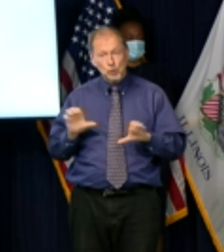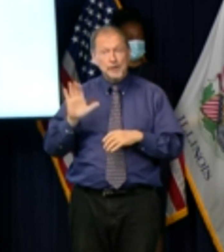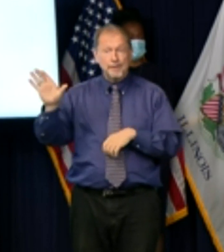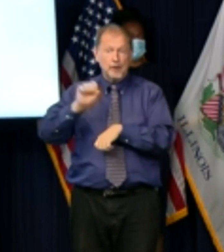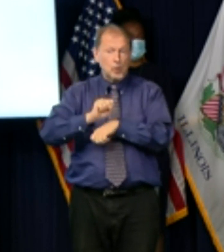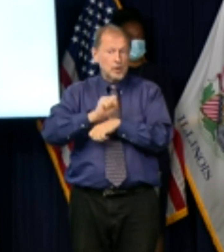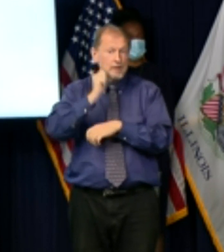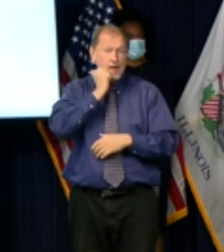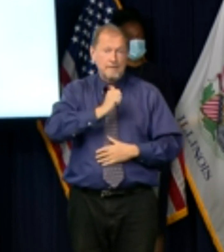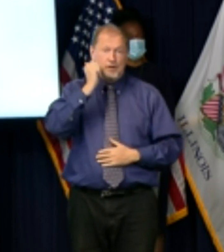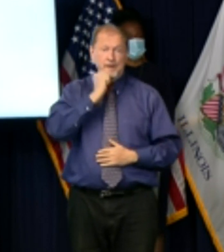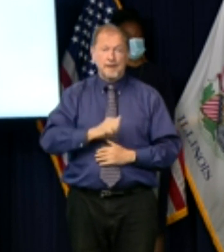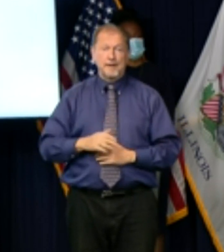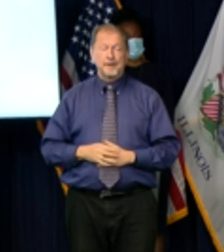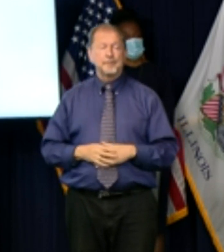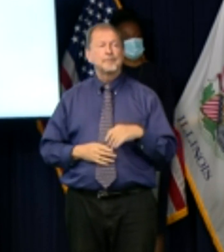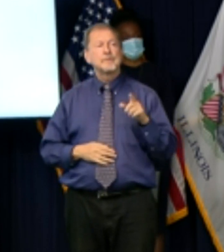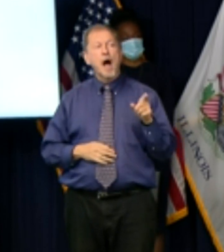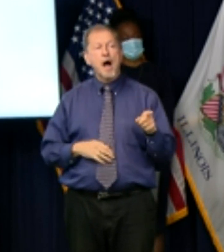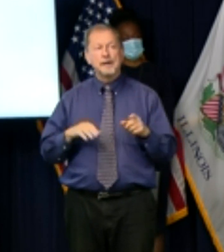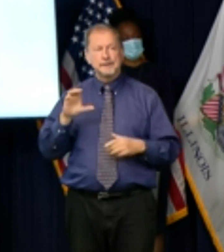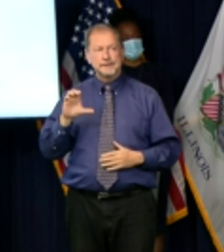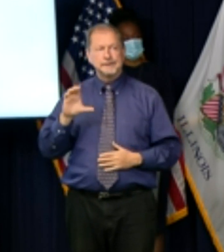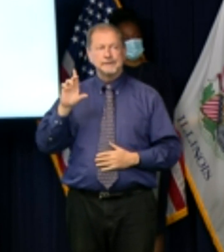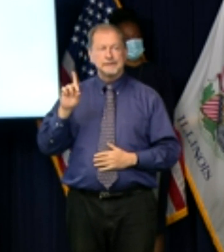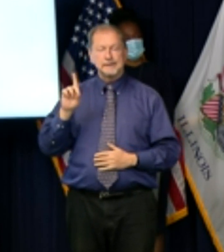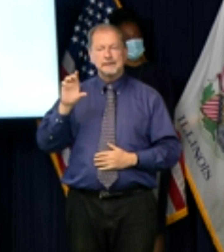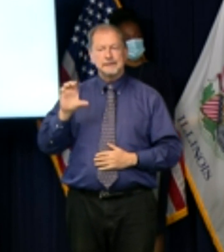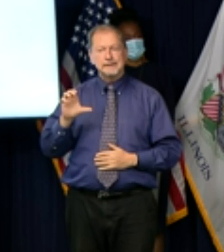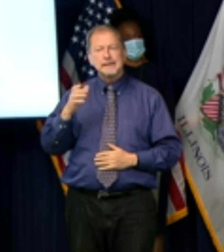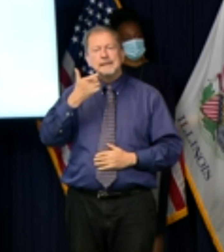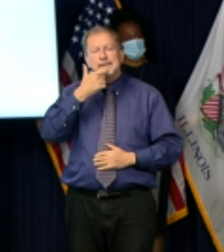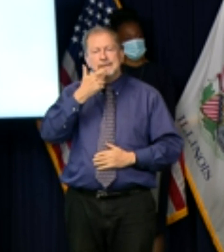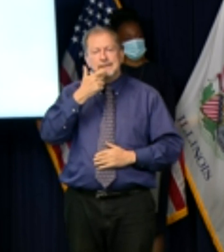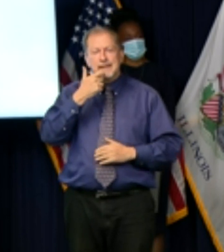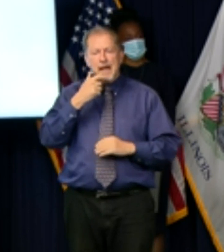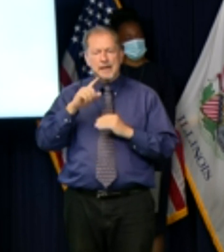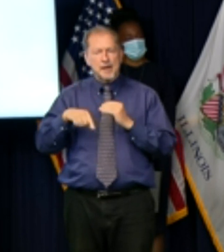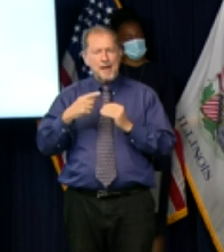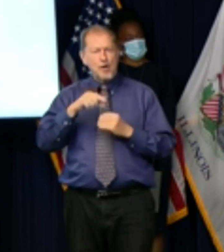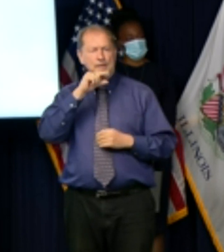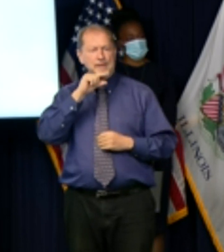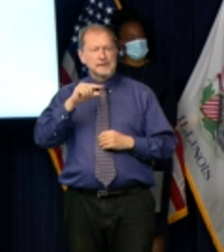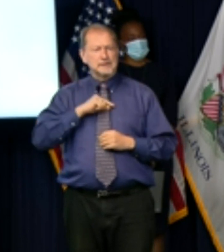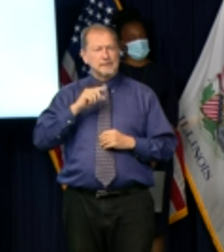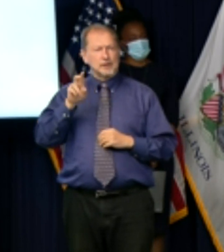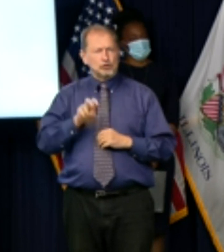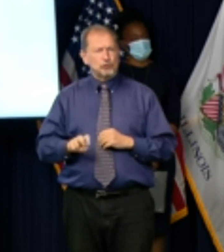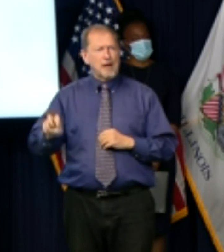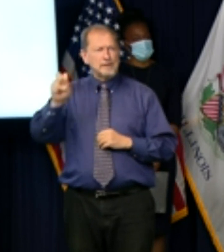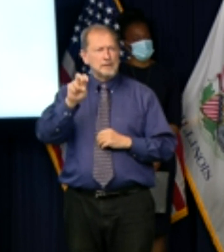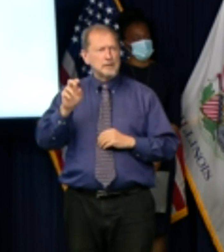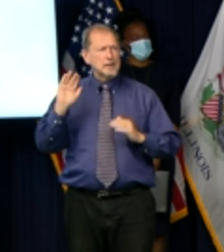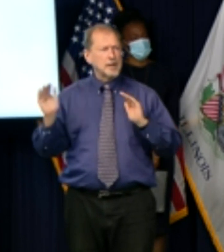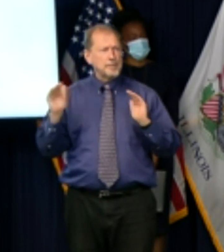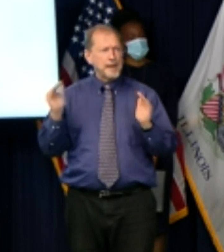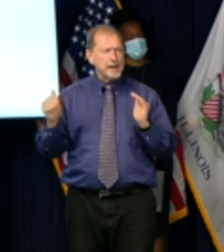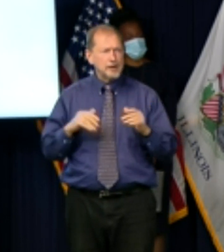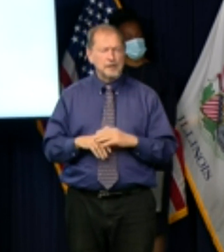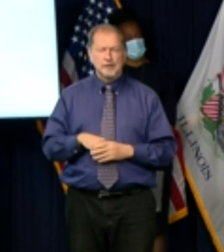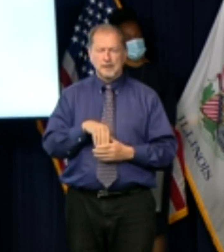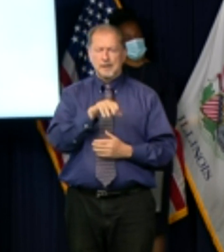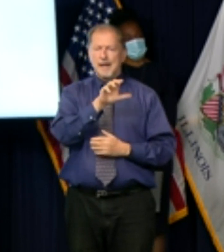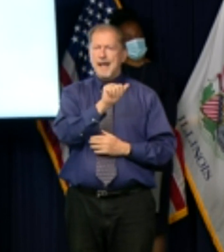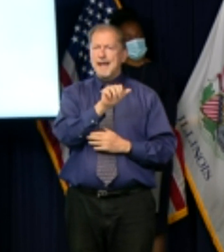lines despite the cdc guidance today on thanksgiving travel and your guidance that for illinois i think triple a is estimating 50